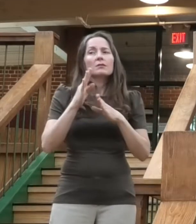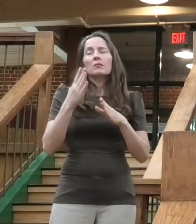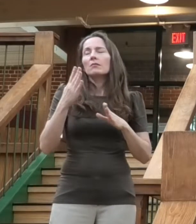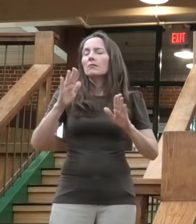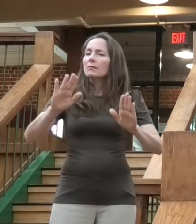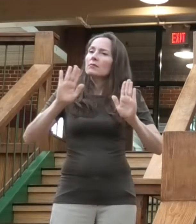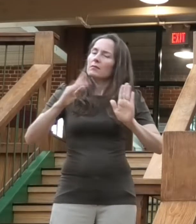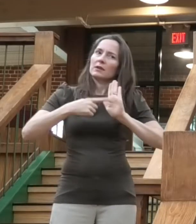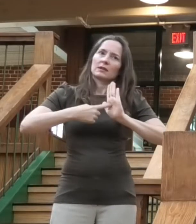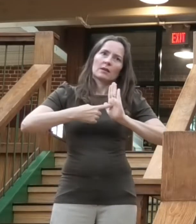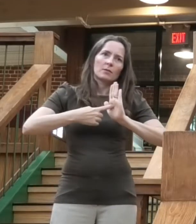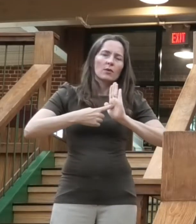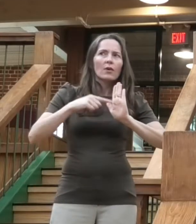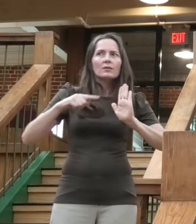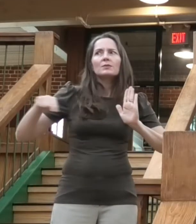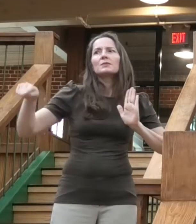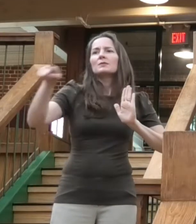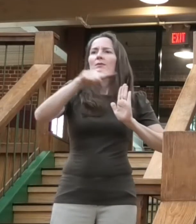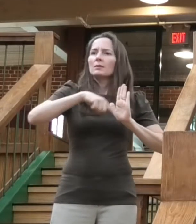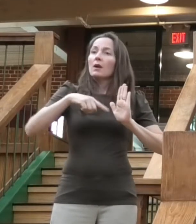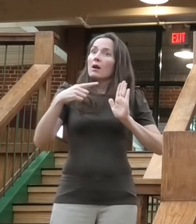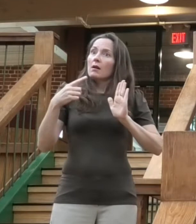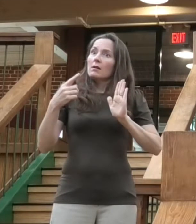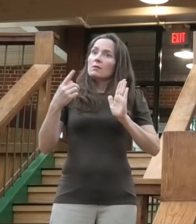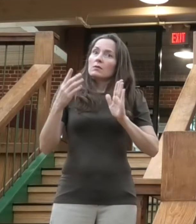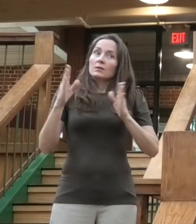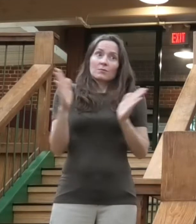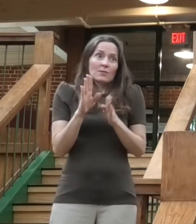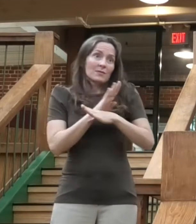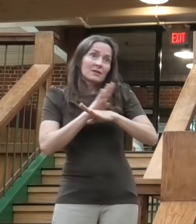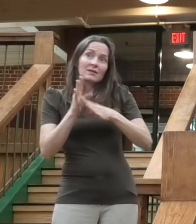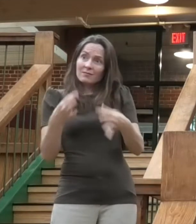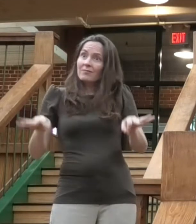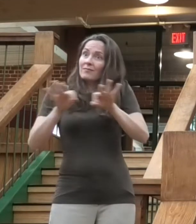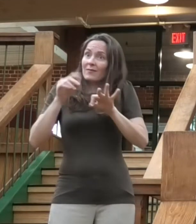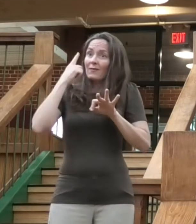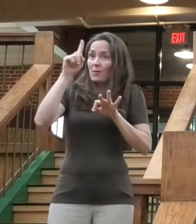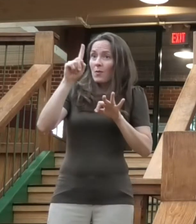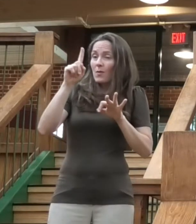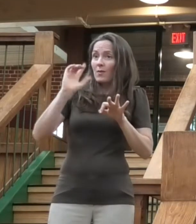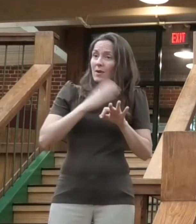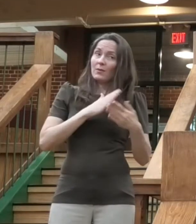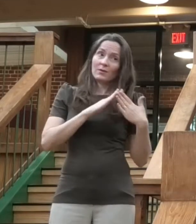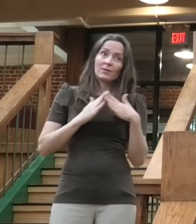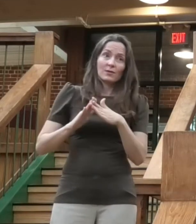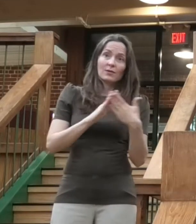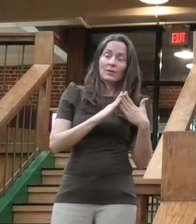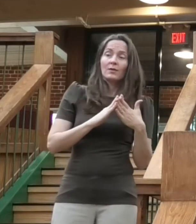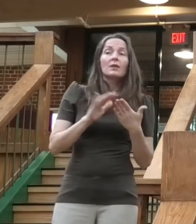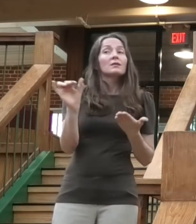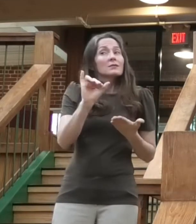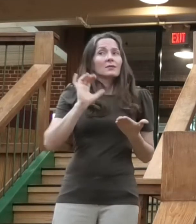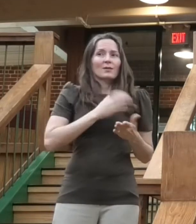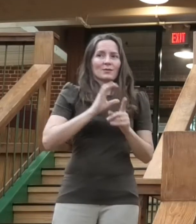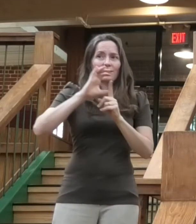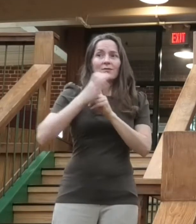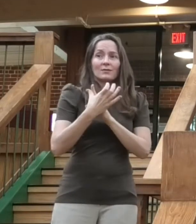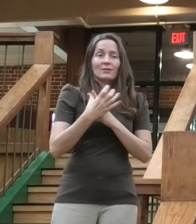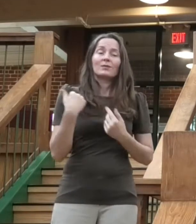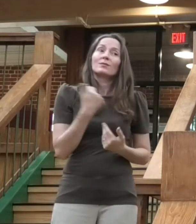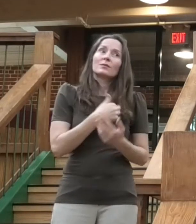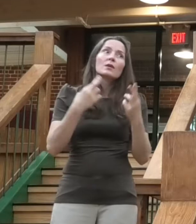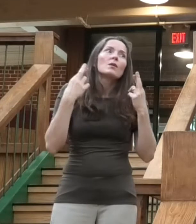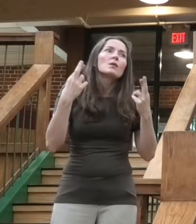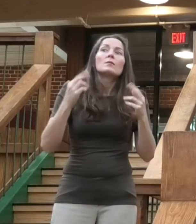local economy and, frankly, our culture. We hope our residents and visitors will